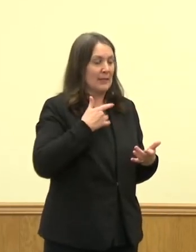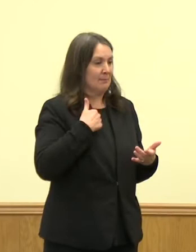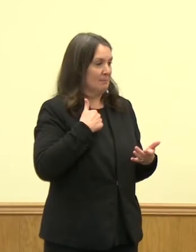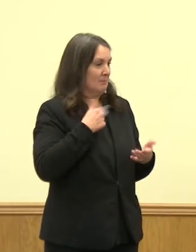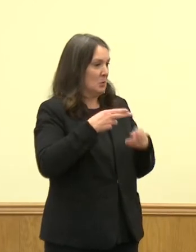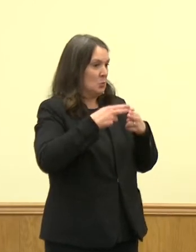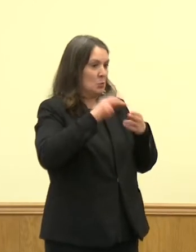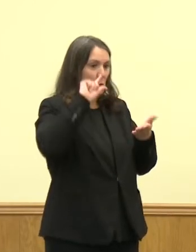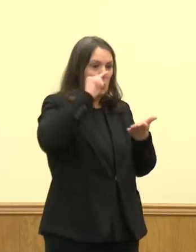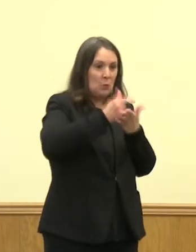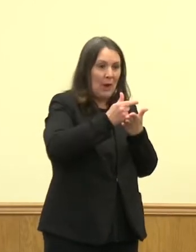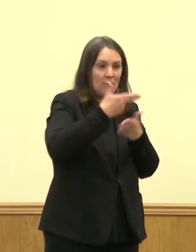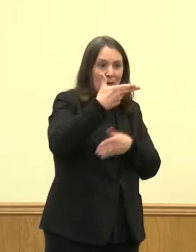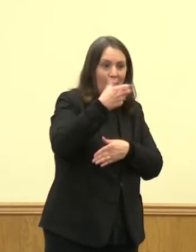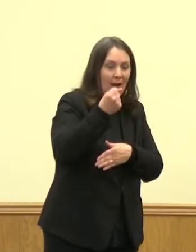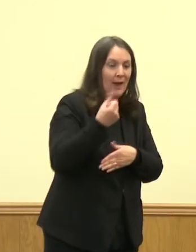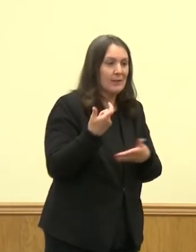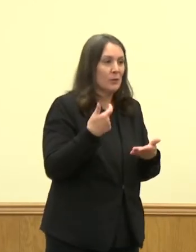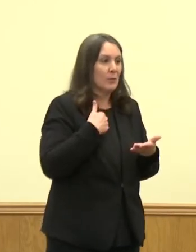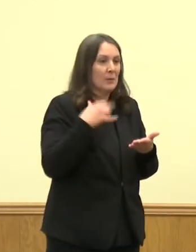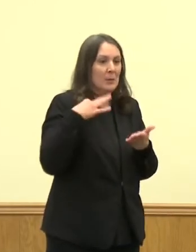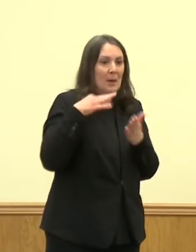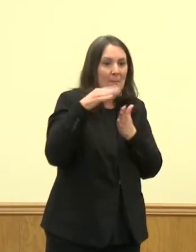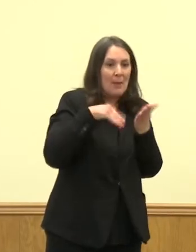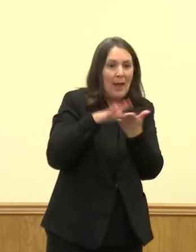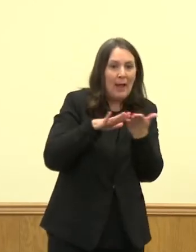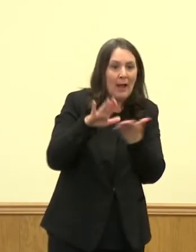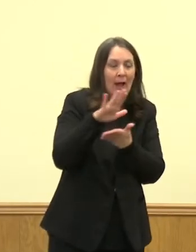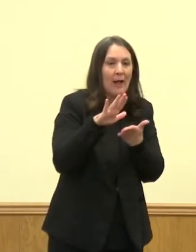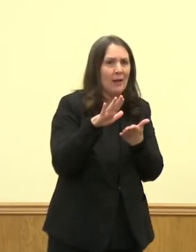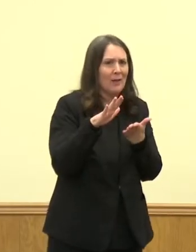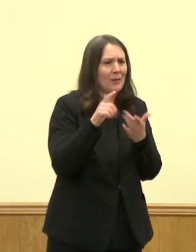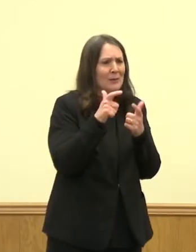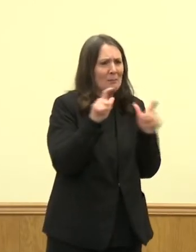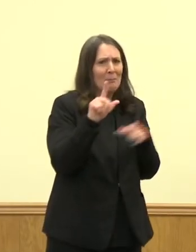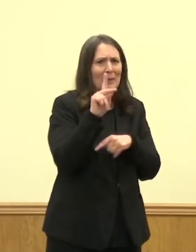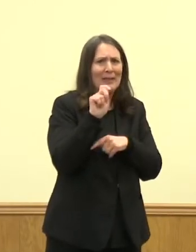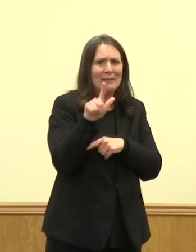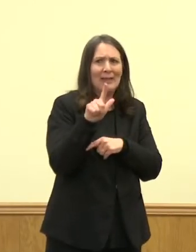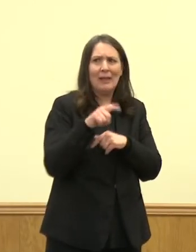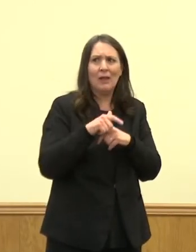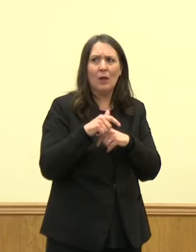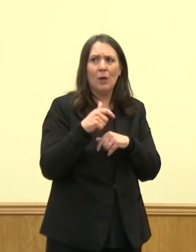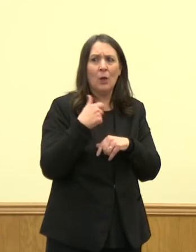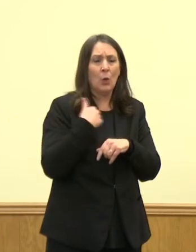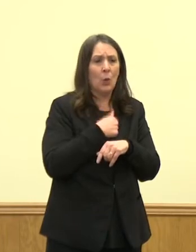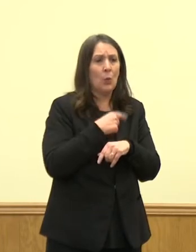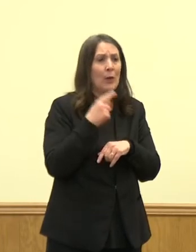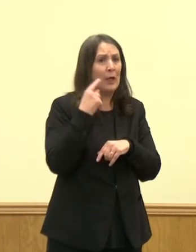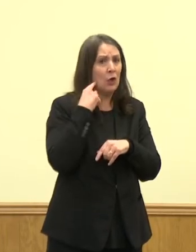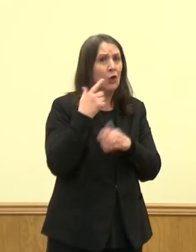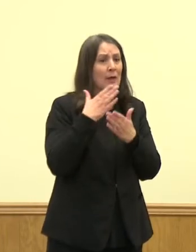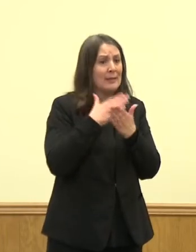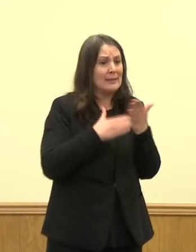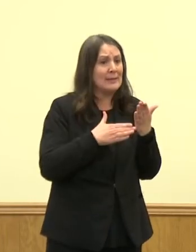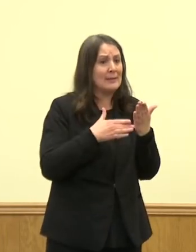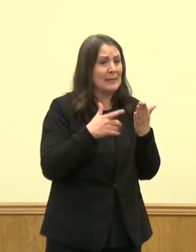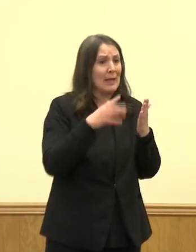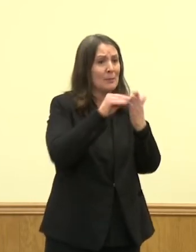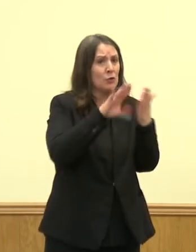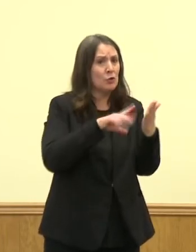college application season. And, you know, as we've heard about the lag, you know, kids falling behind